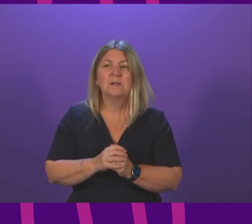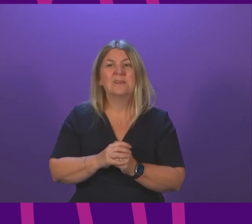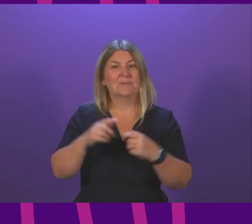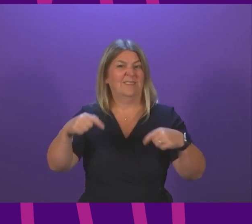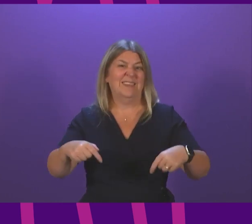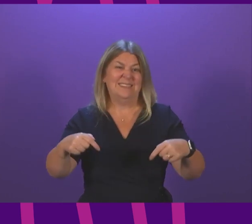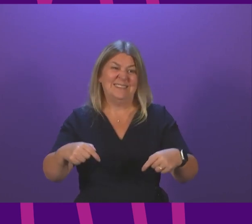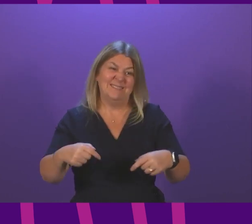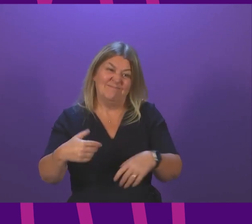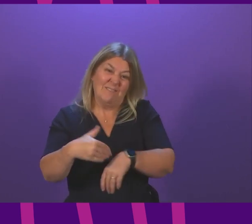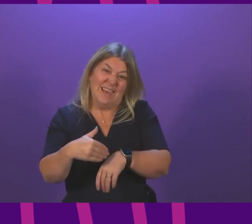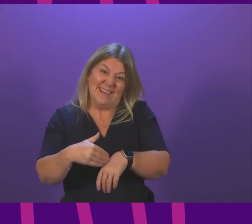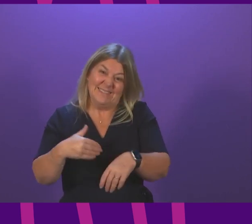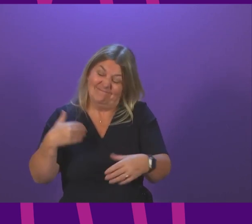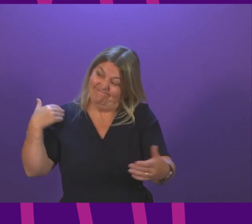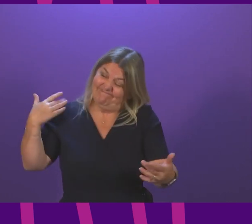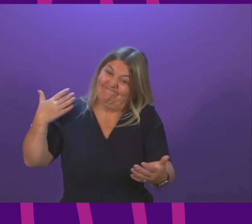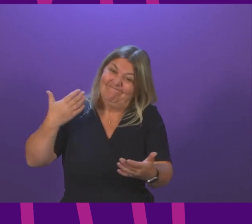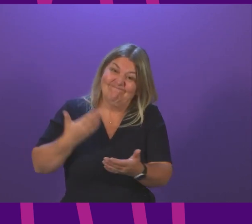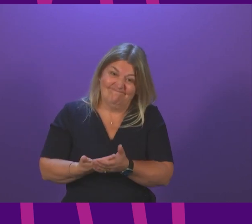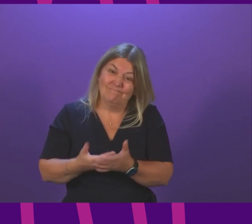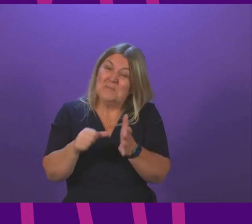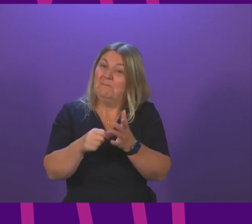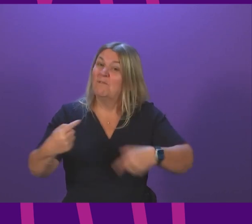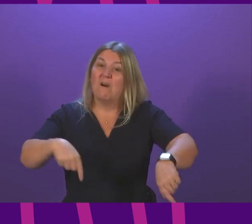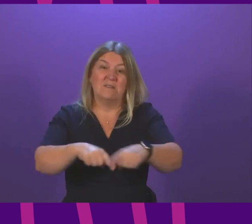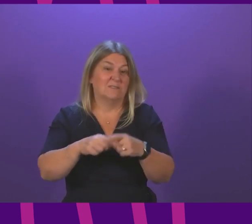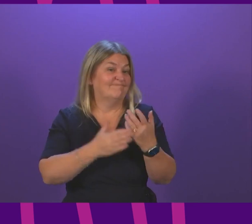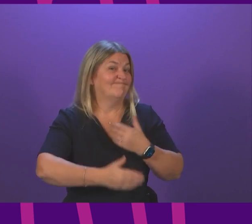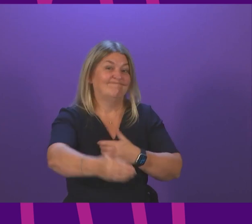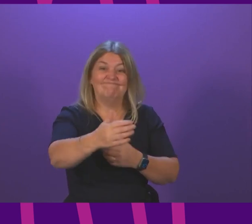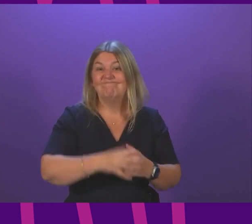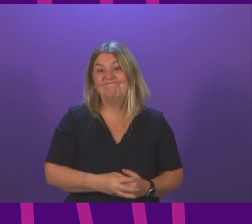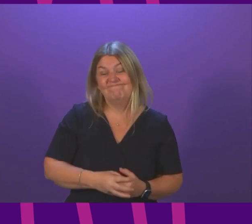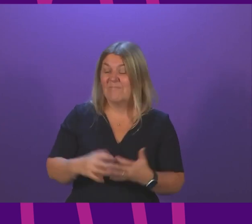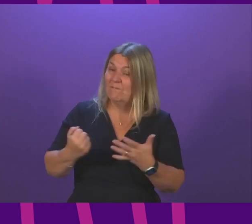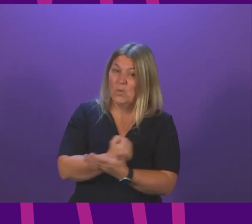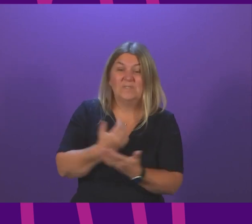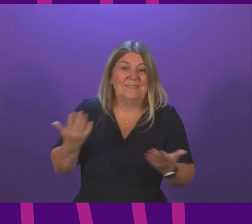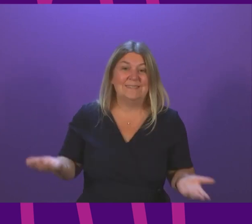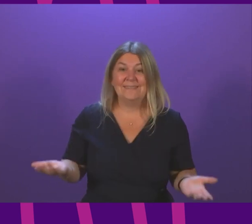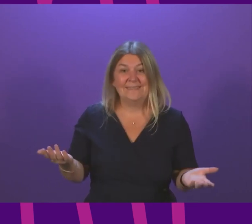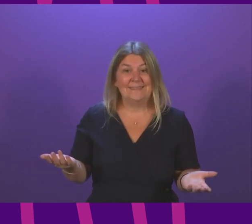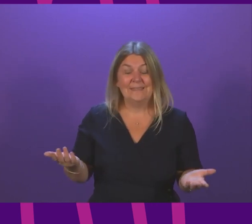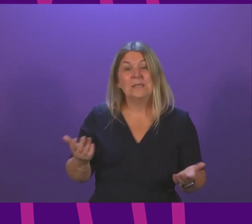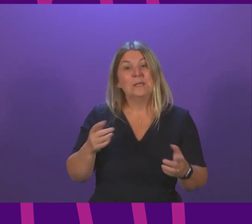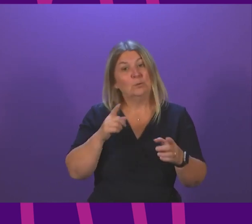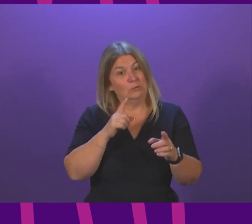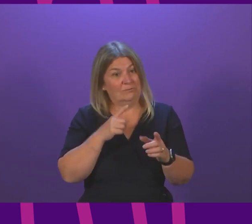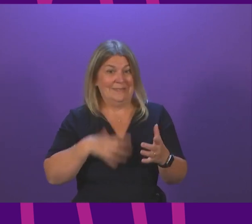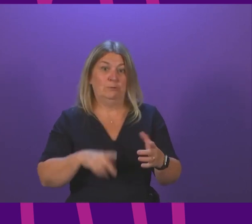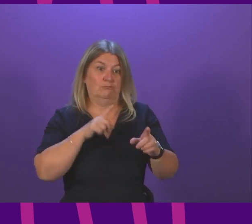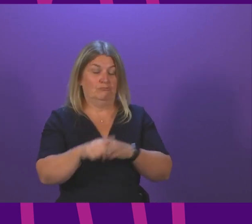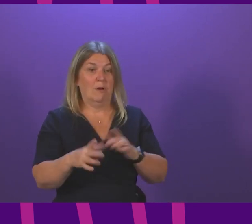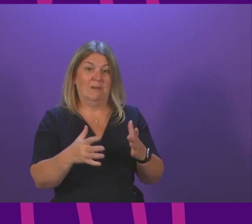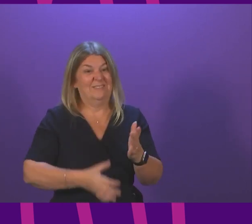have been taken over recent years that is going to be very difficult for us in the coming months and I think we all have to recognise that and resolve to do everything we can